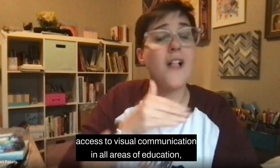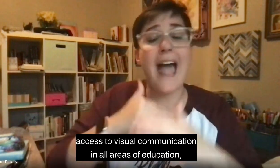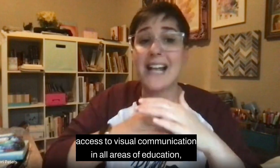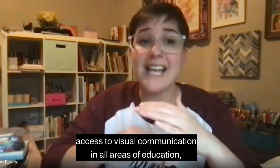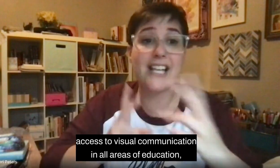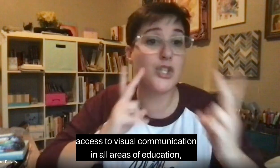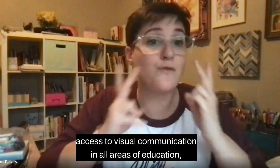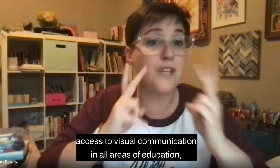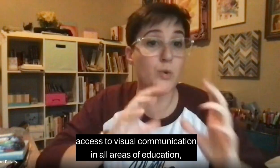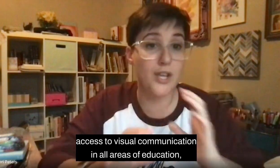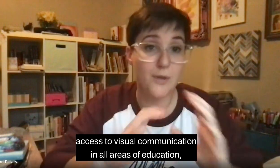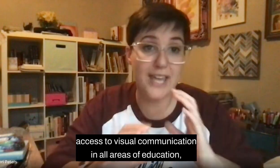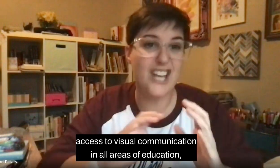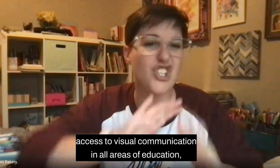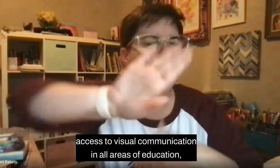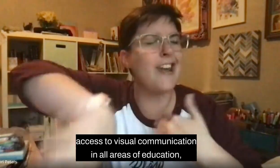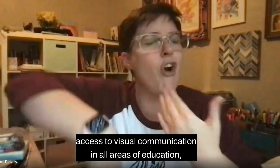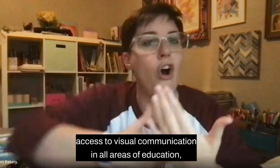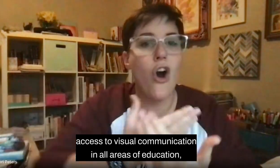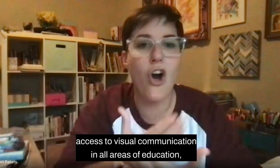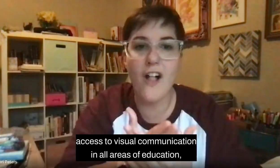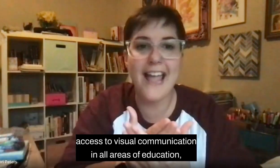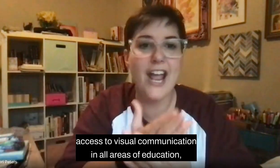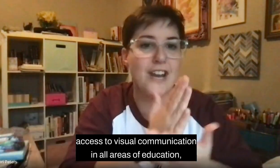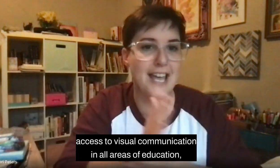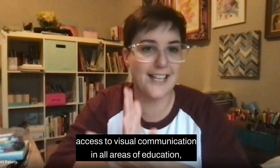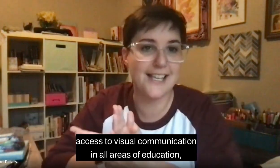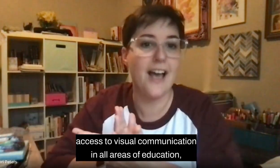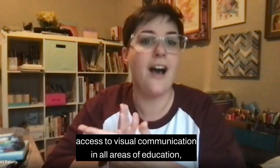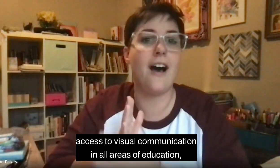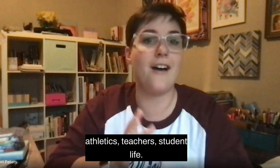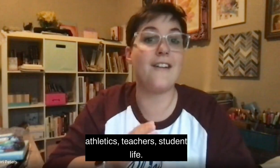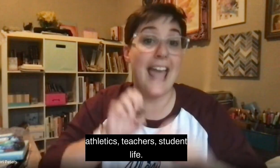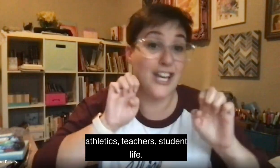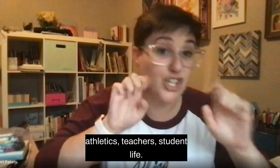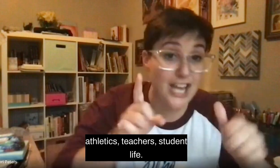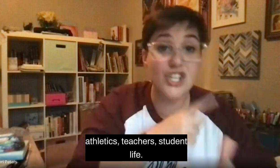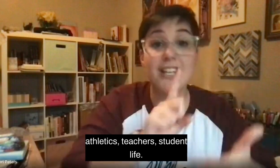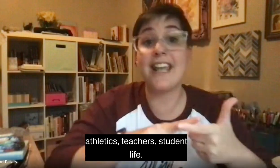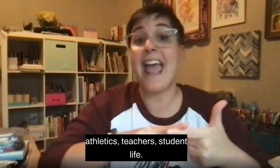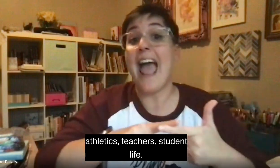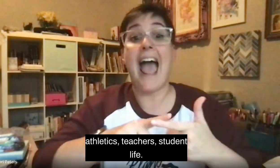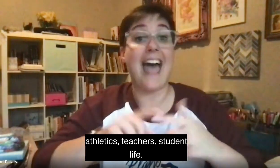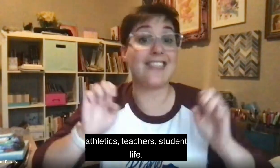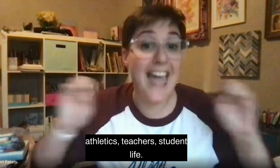access to visual communication in all areas of education, athletics,